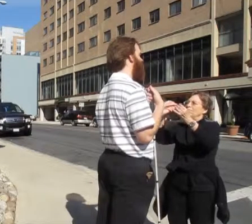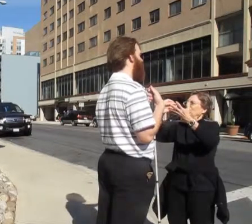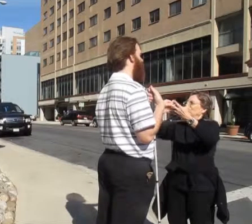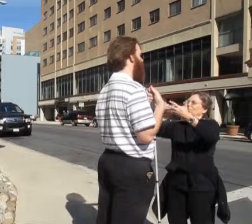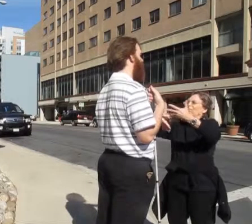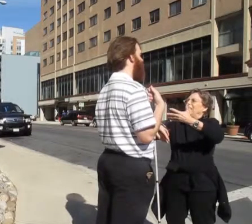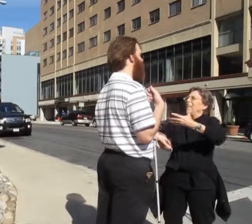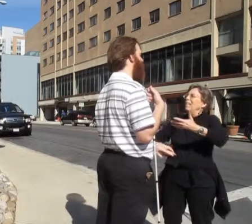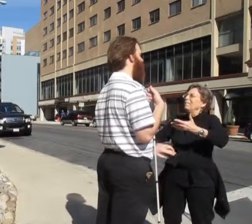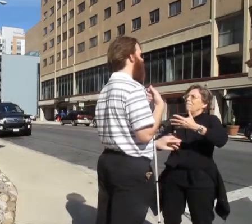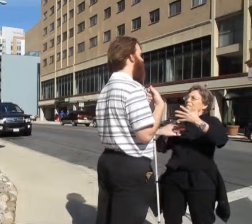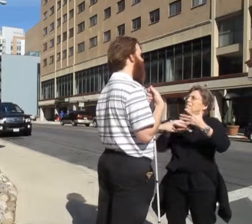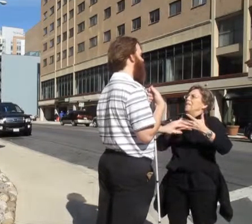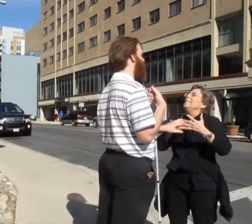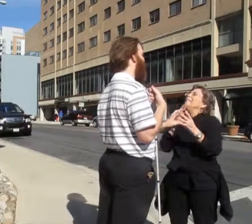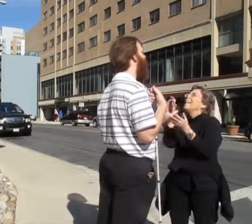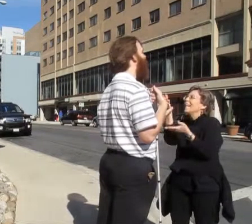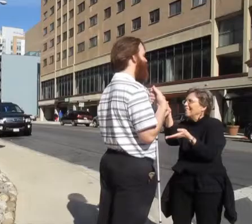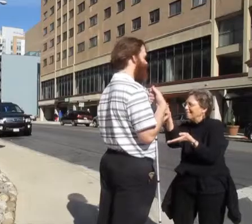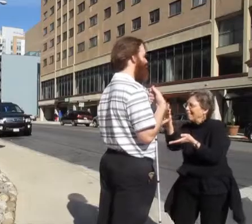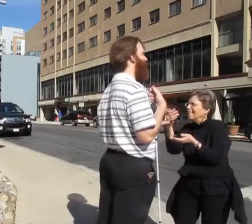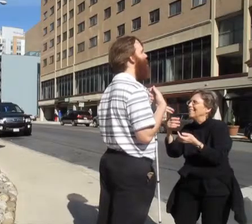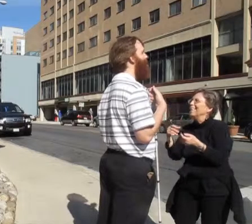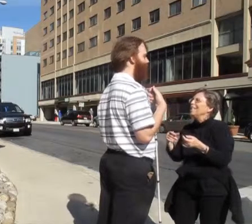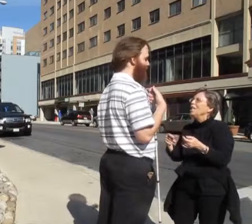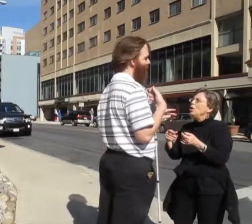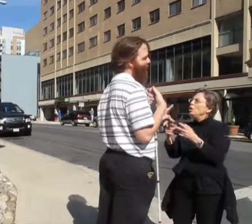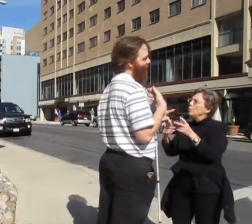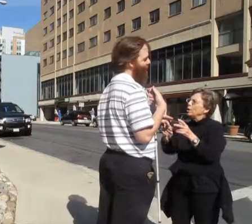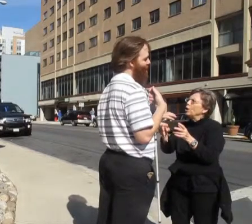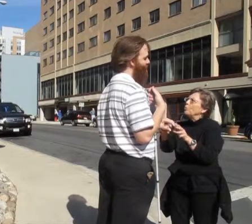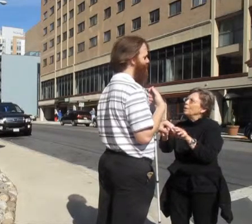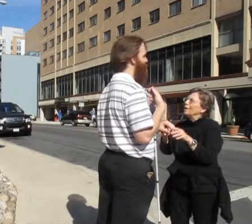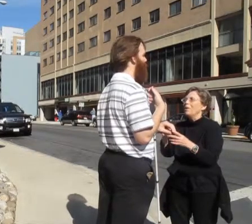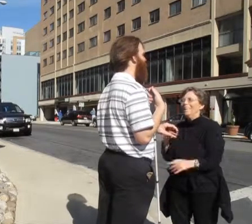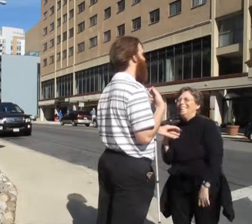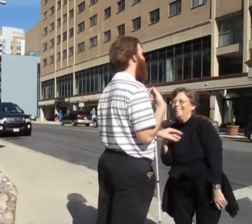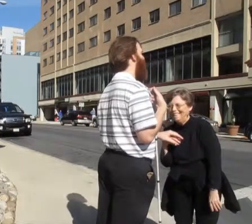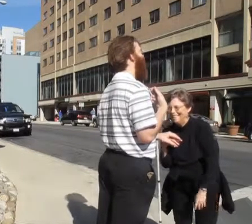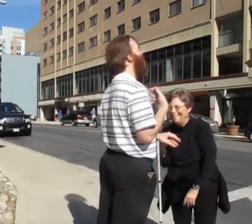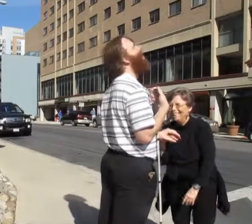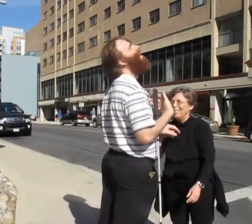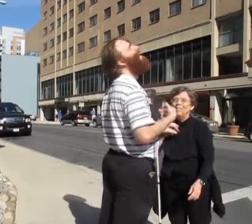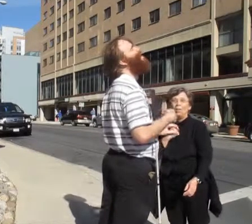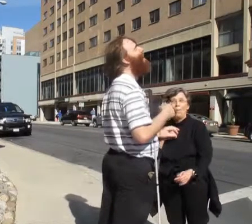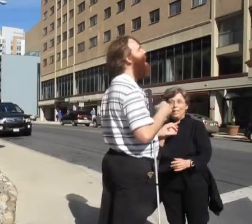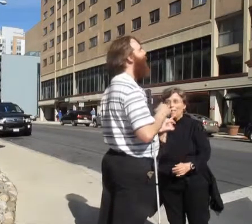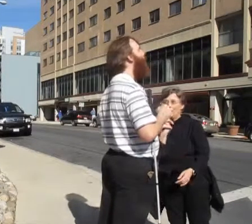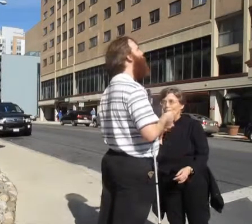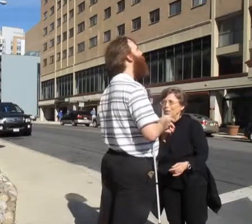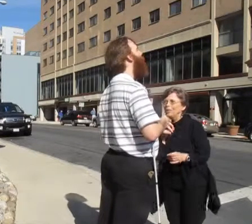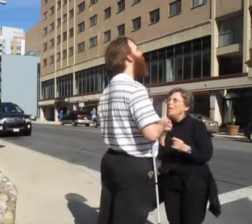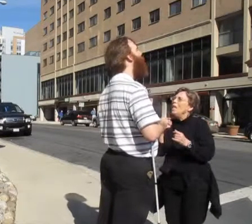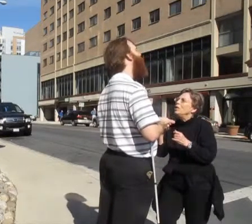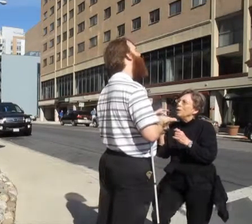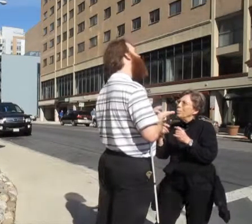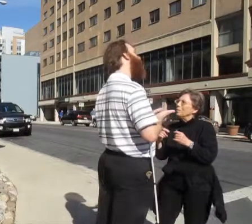gut feeling. Okay. we're going to... Sorry to disappoint you. So...